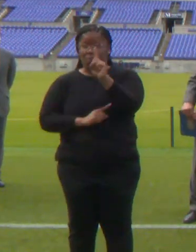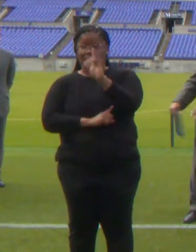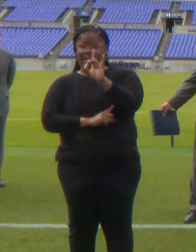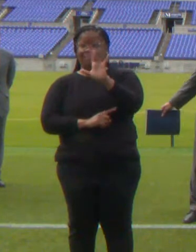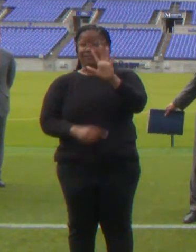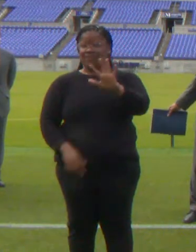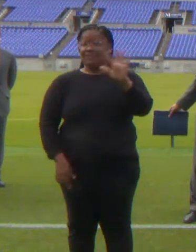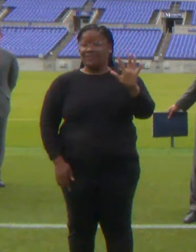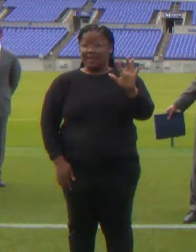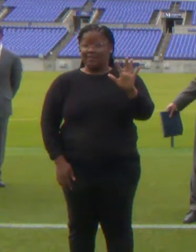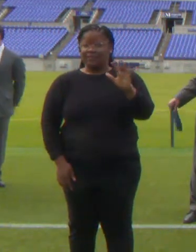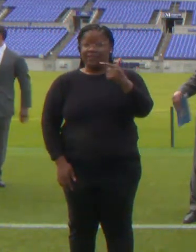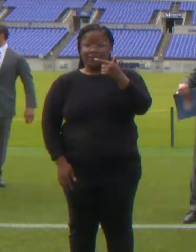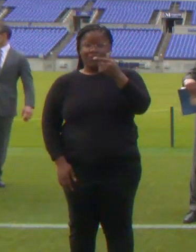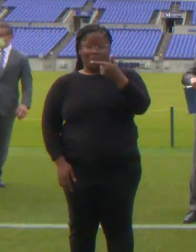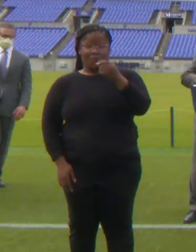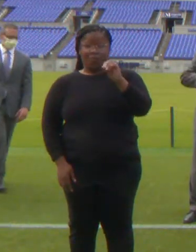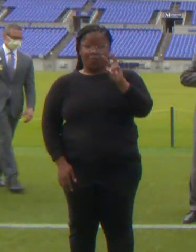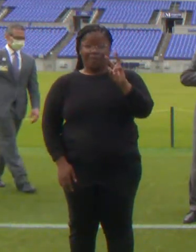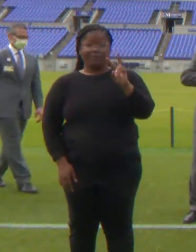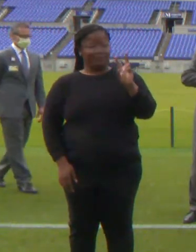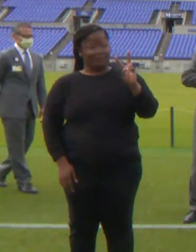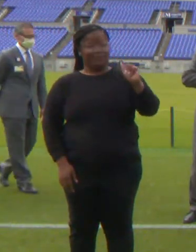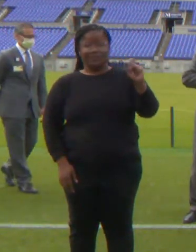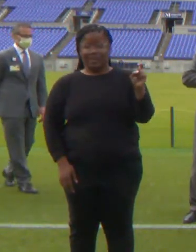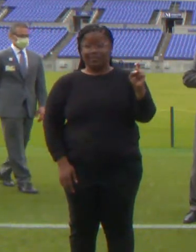well. Equity Matters. Thank you very much.